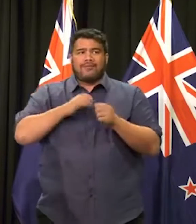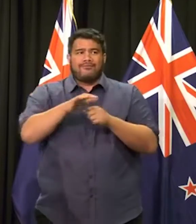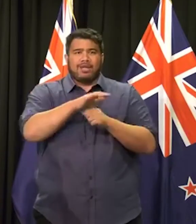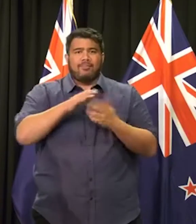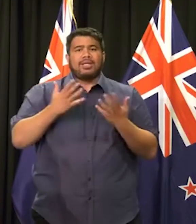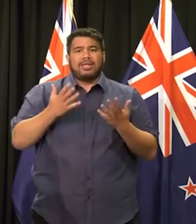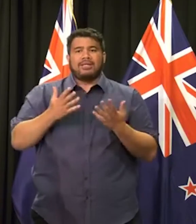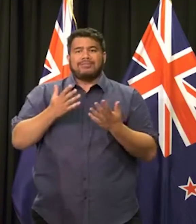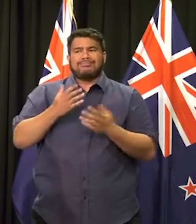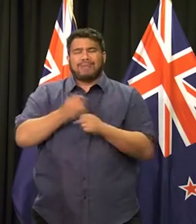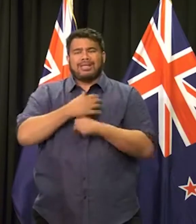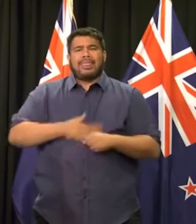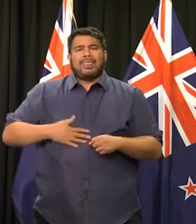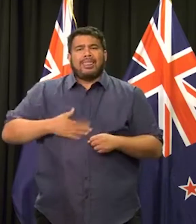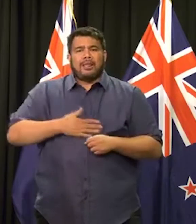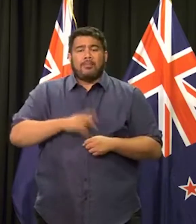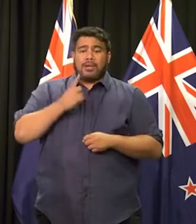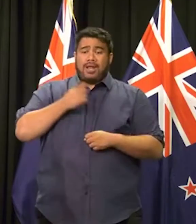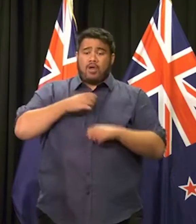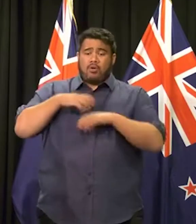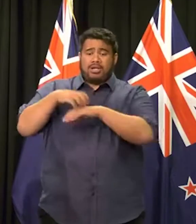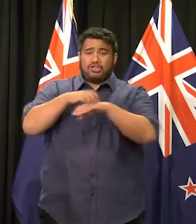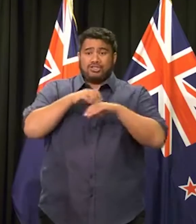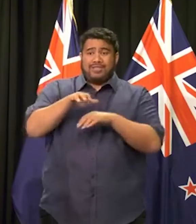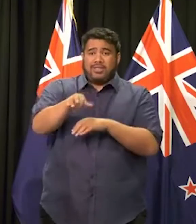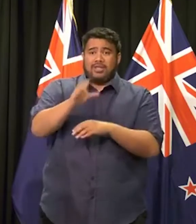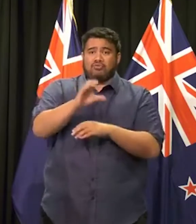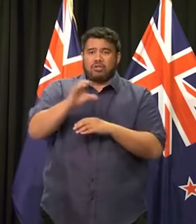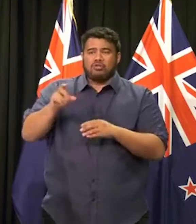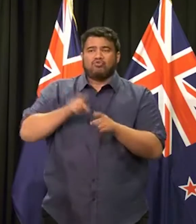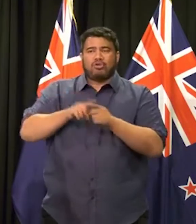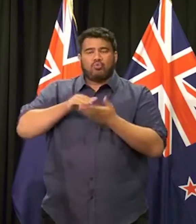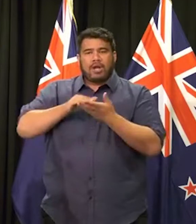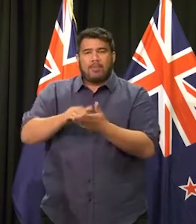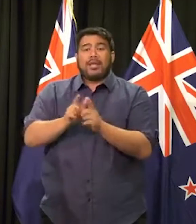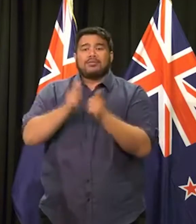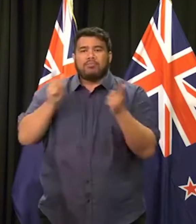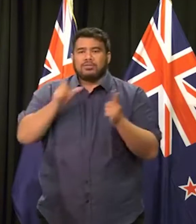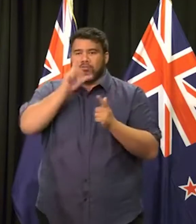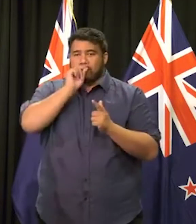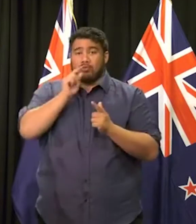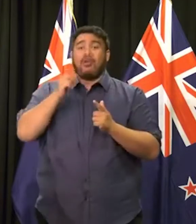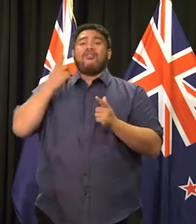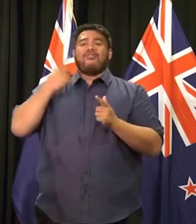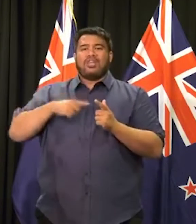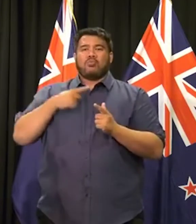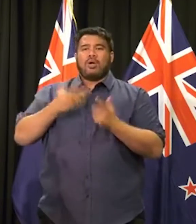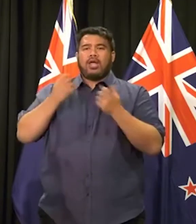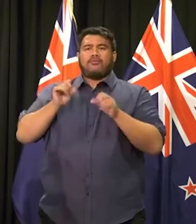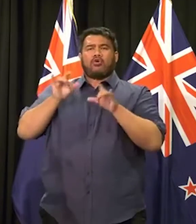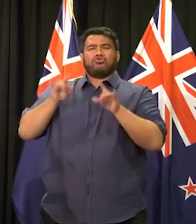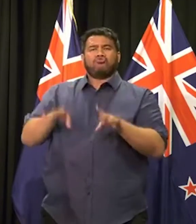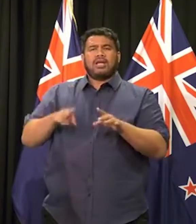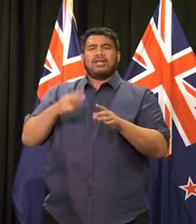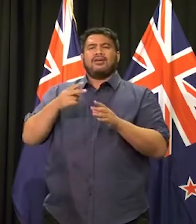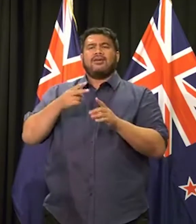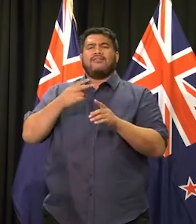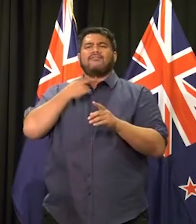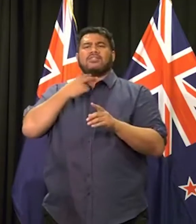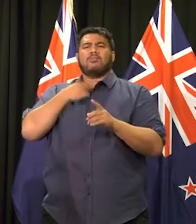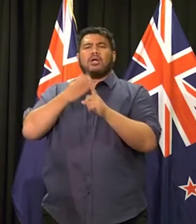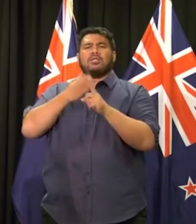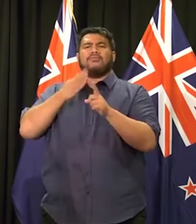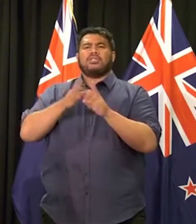Agencies on the ground are doing what they can to move as quickly as possible. That is why we've brought in members of the Australian victim identification